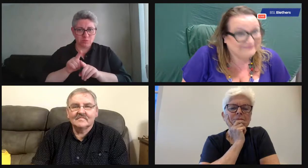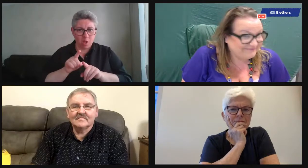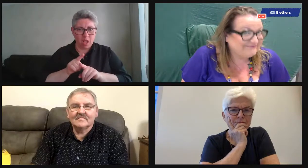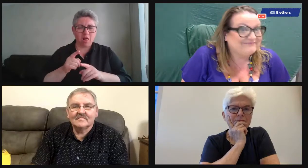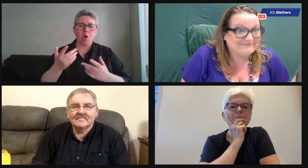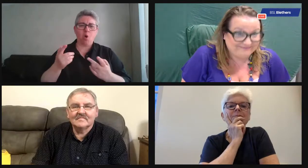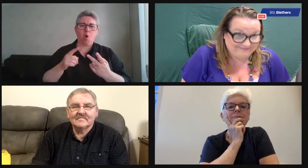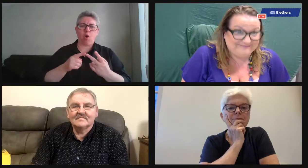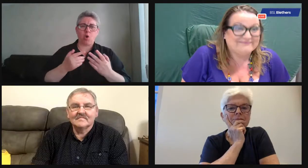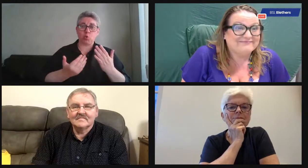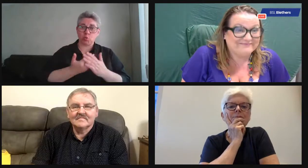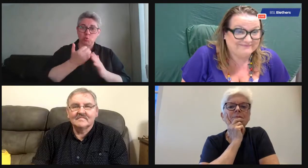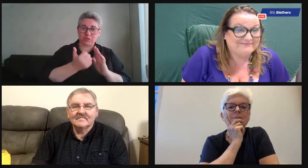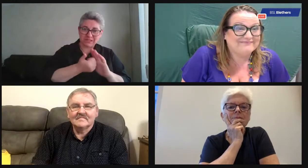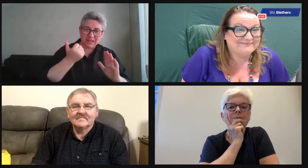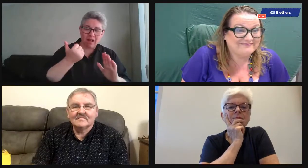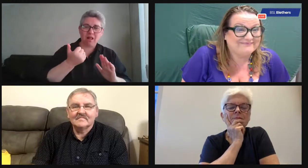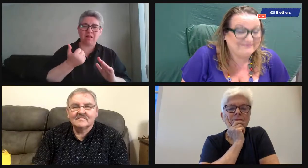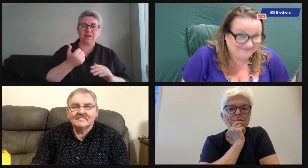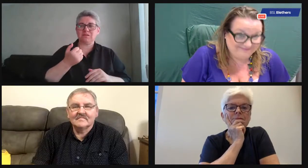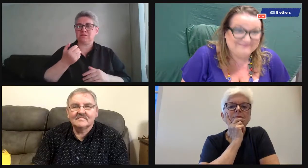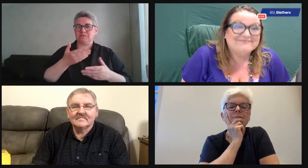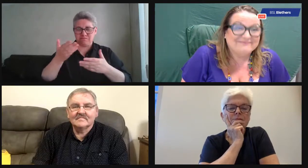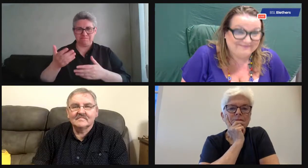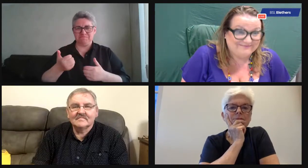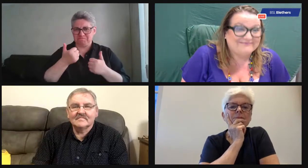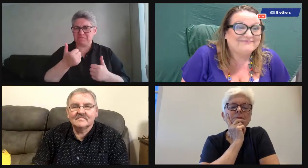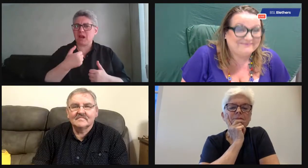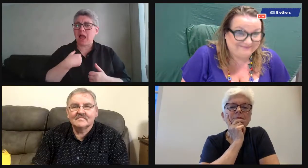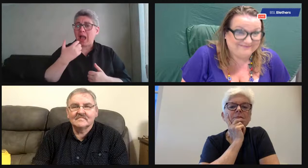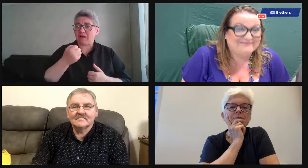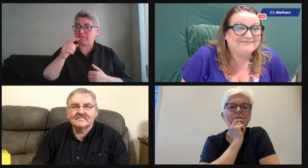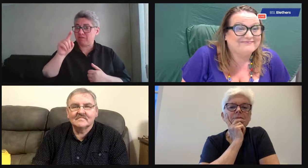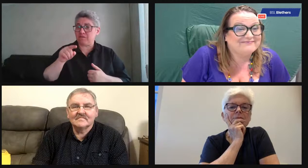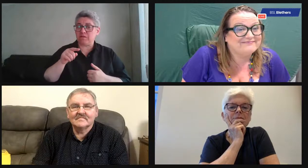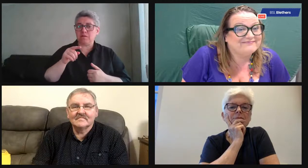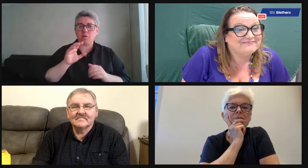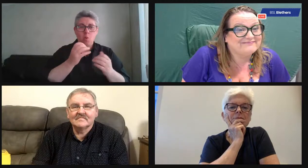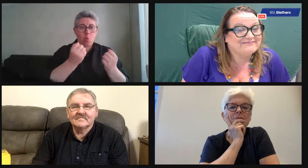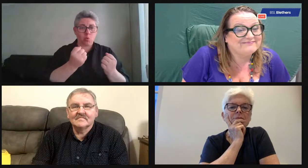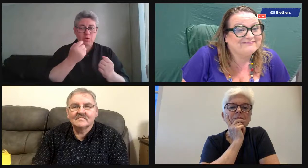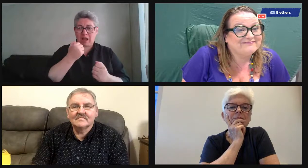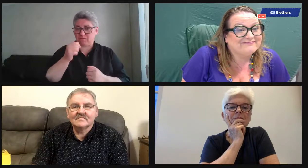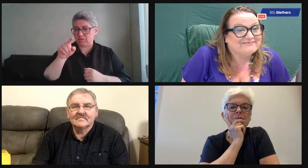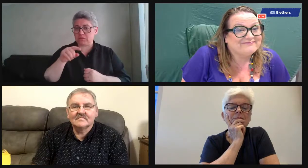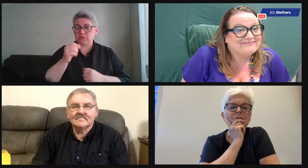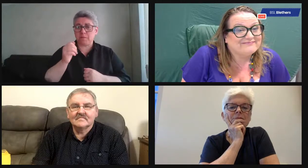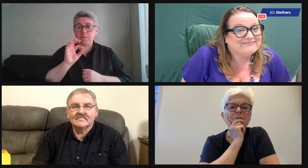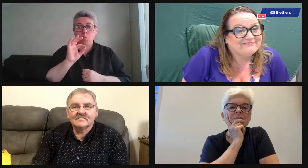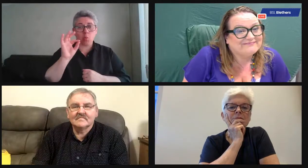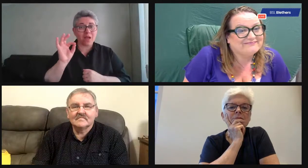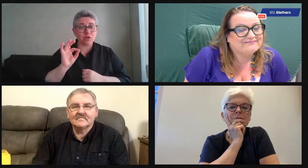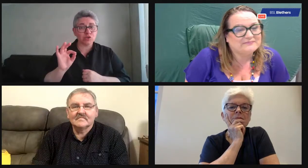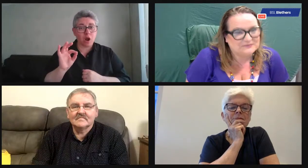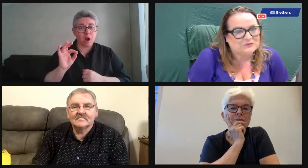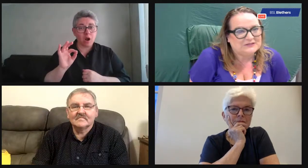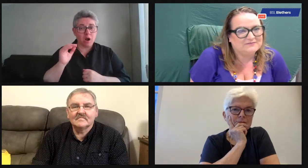And also you pass it on, really. And it does kind of inform your career path, I suppose, and what you what you do later in life.